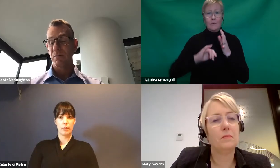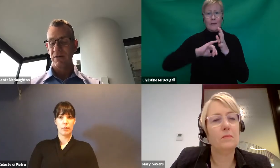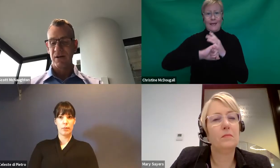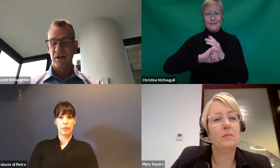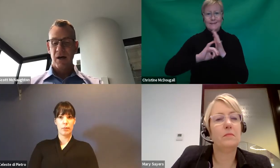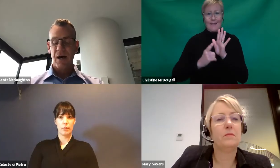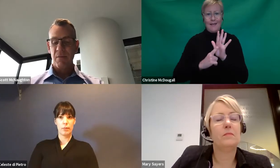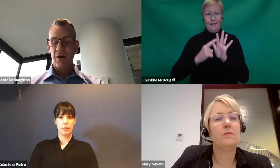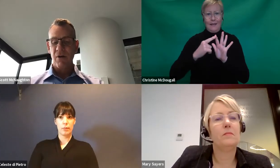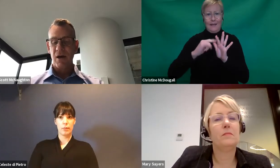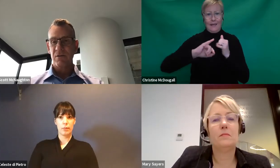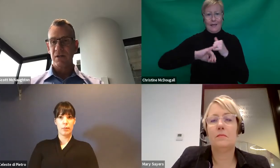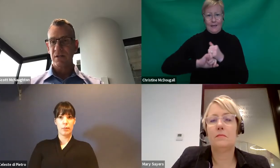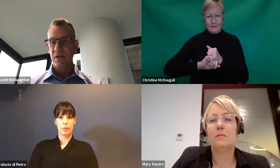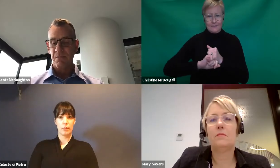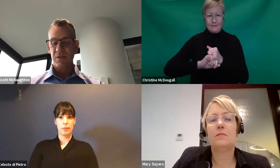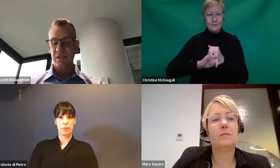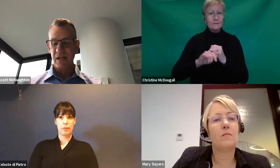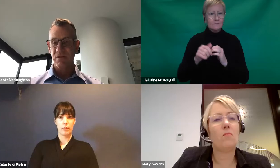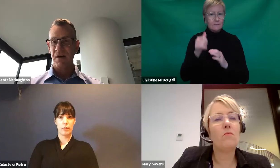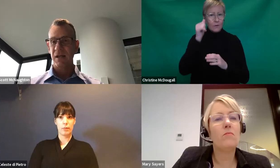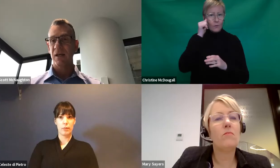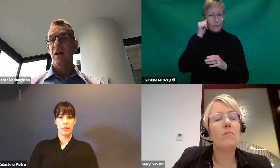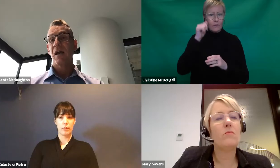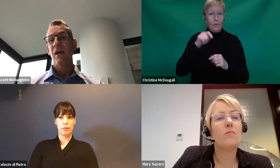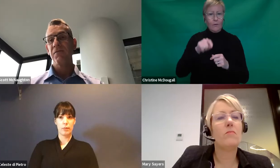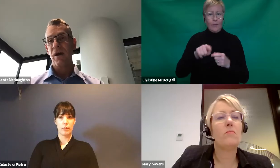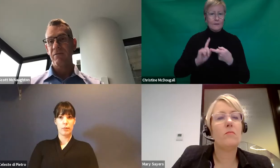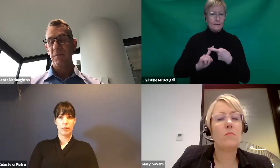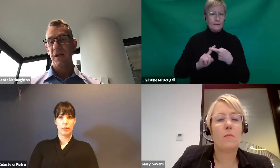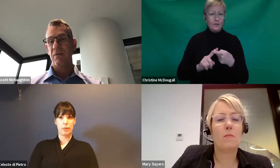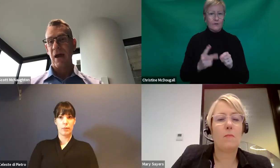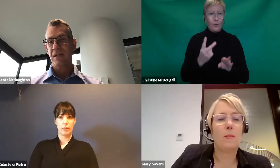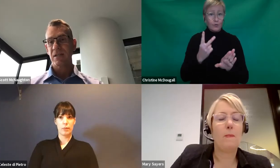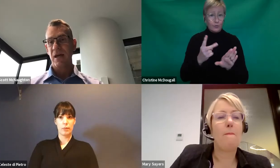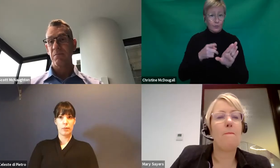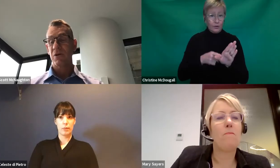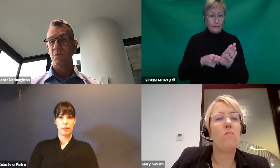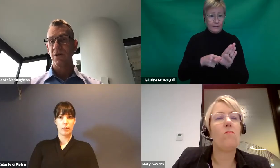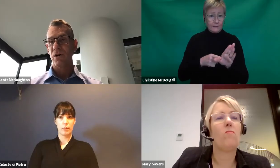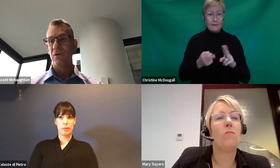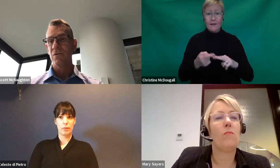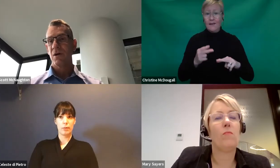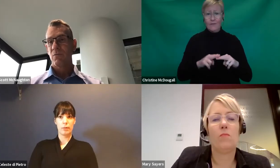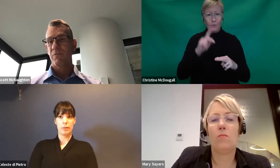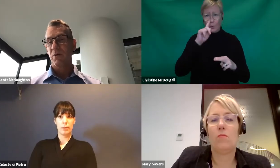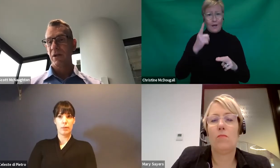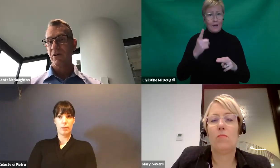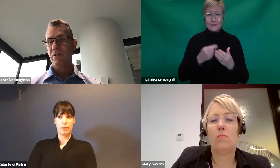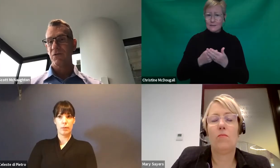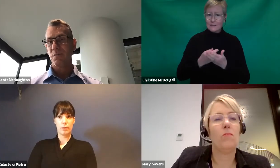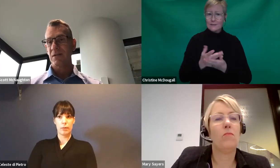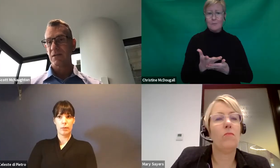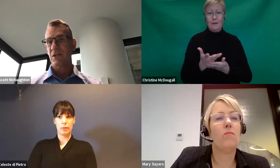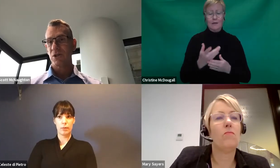two year period around the SLES funding. If you haven't been able to access that, because we know we've probably